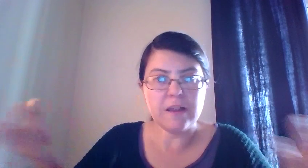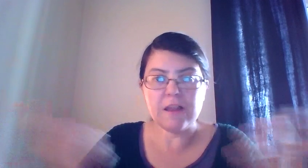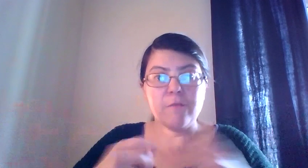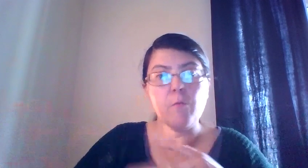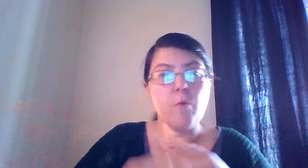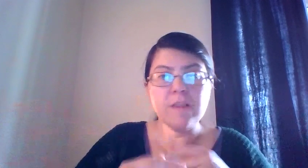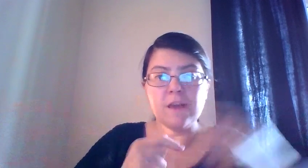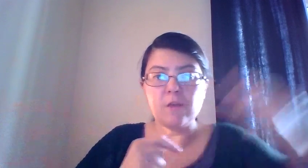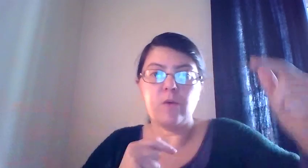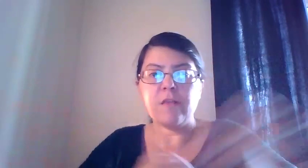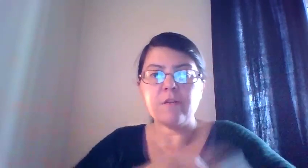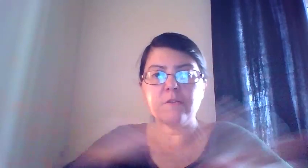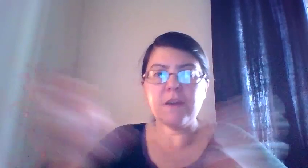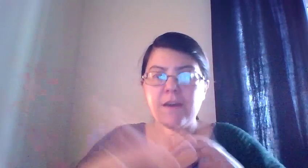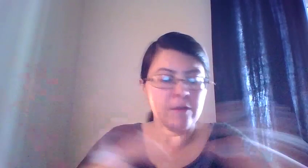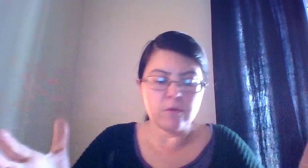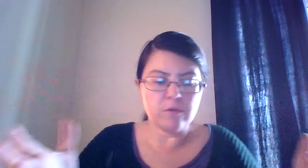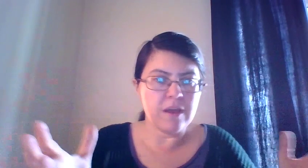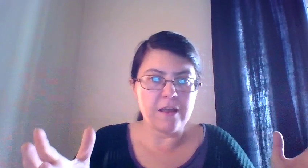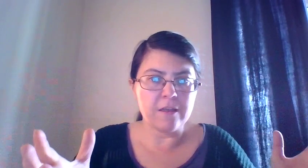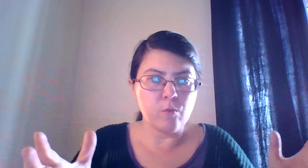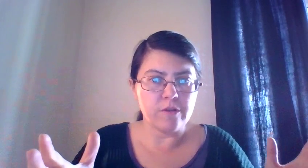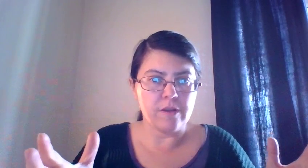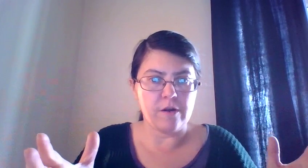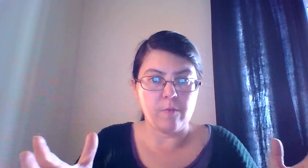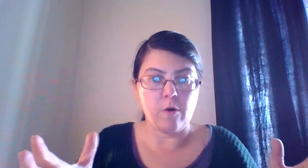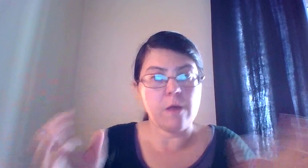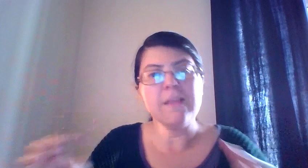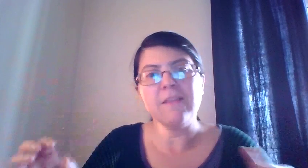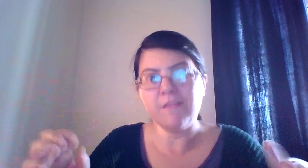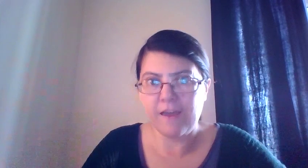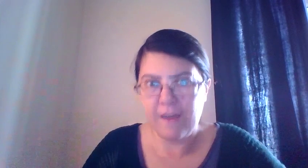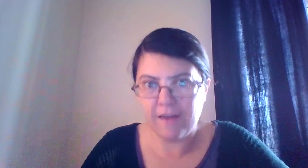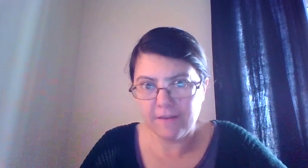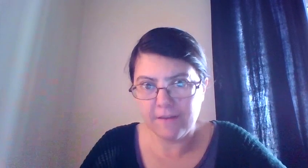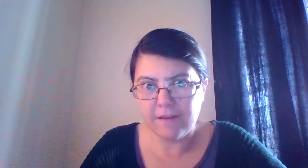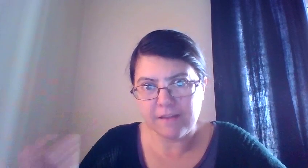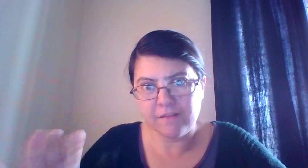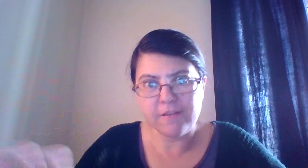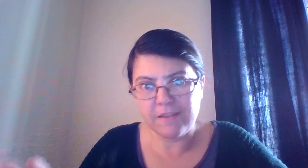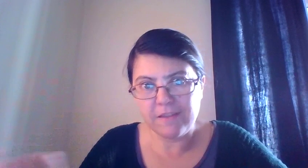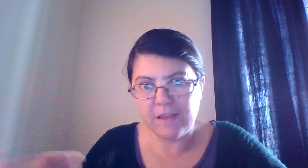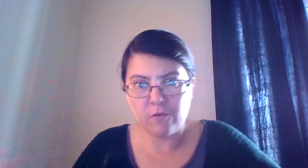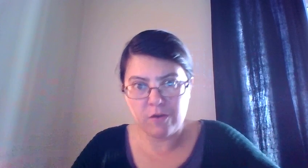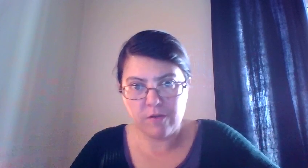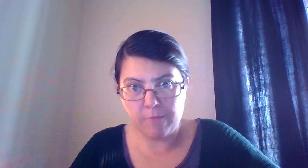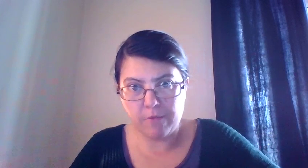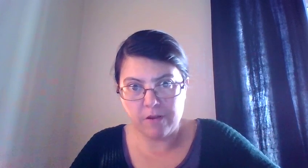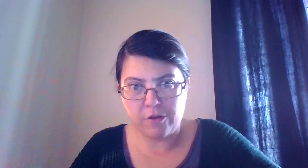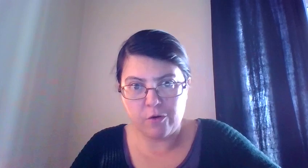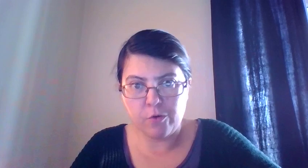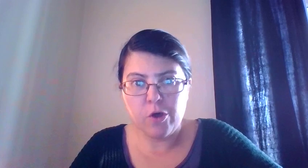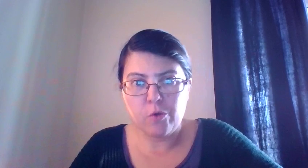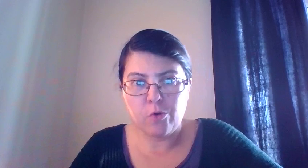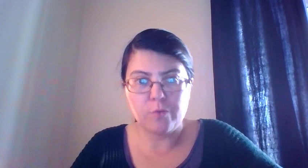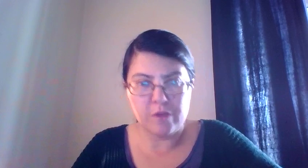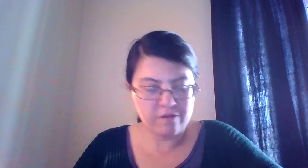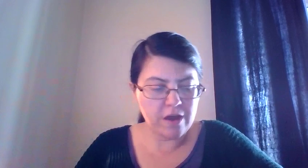like from one day to another, they can, cannot work there anymore. I'm not saying that's, that's going to happen in your workplace. Okay,